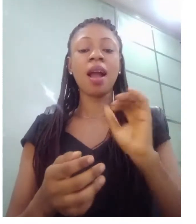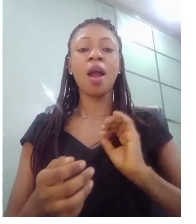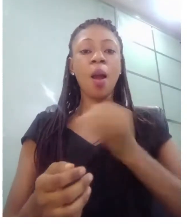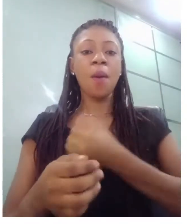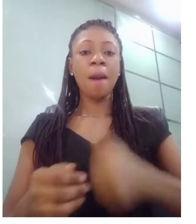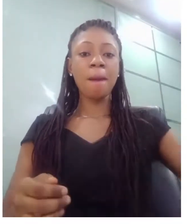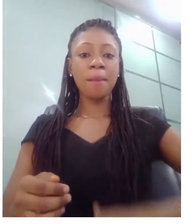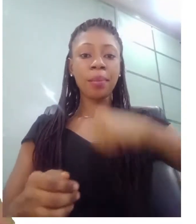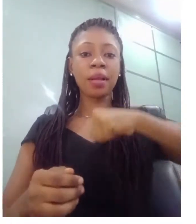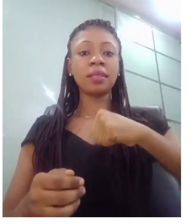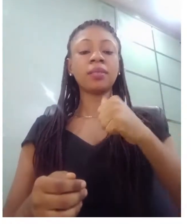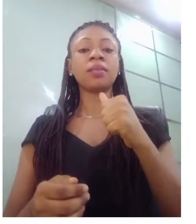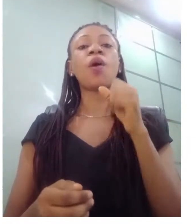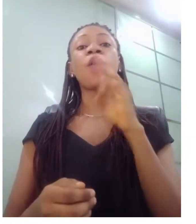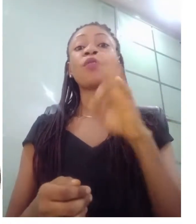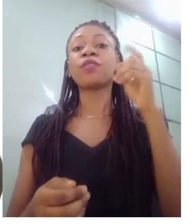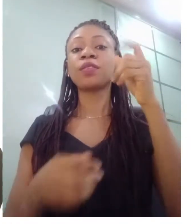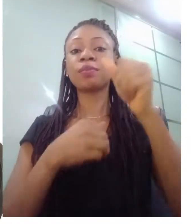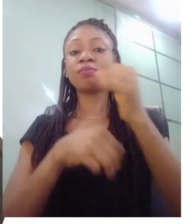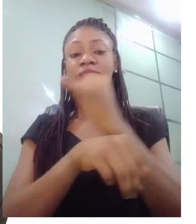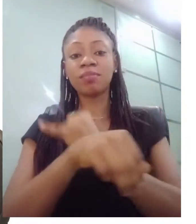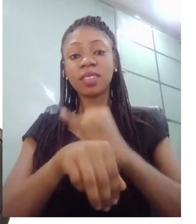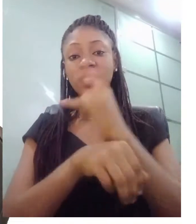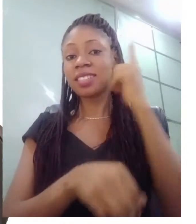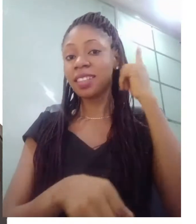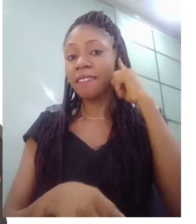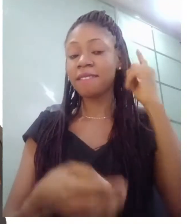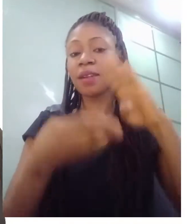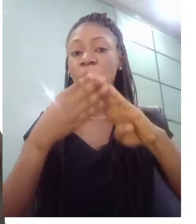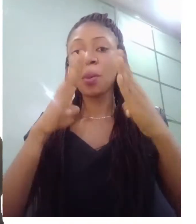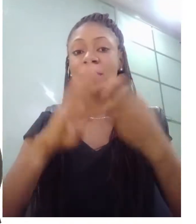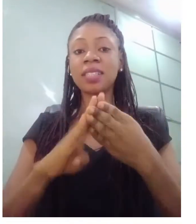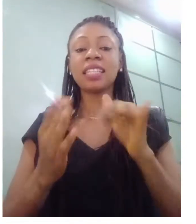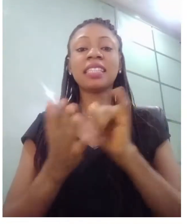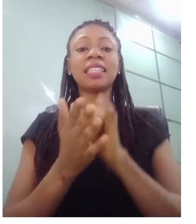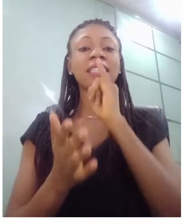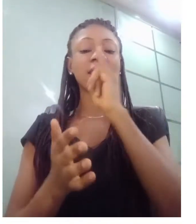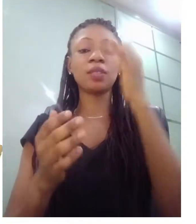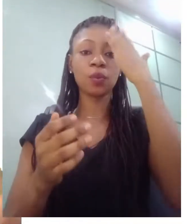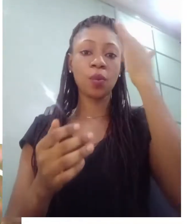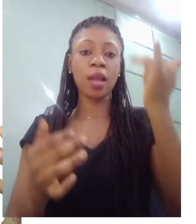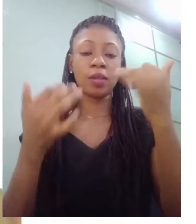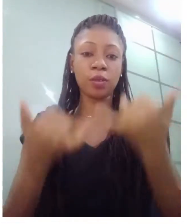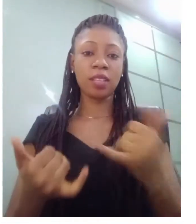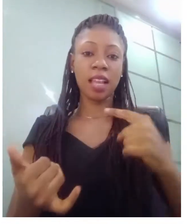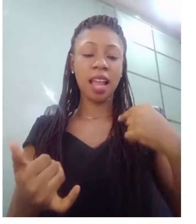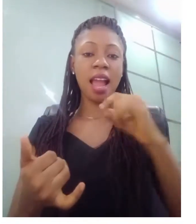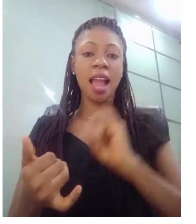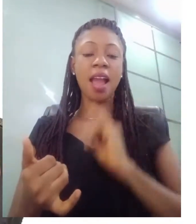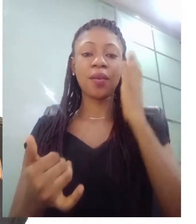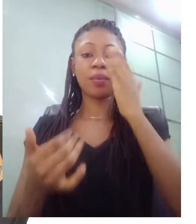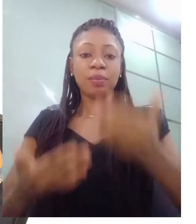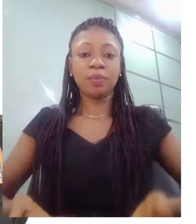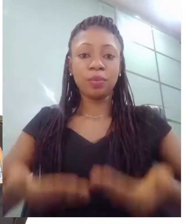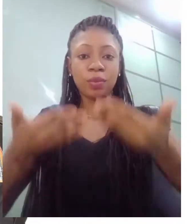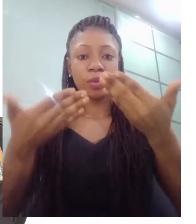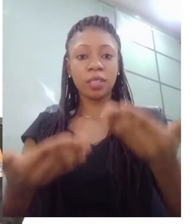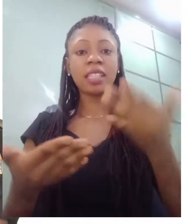and that is why today i'm introducing a new topic learn from your indigenous signers i am